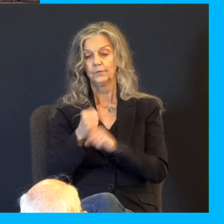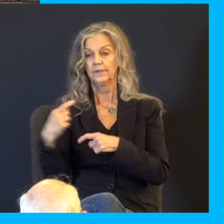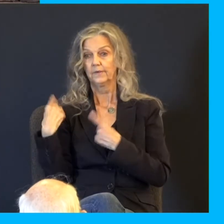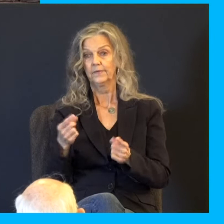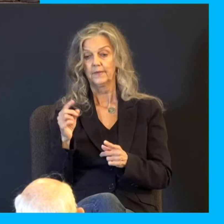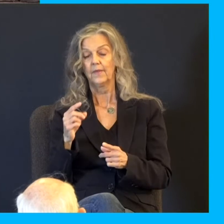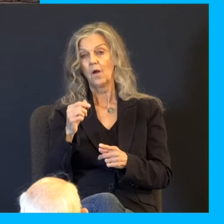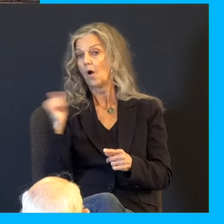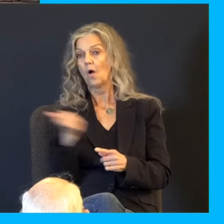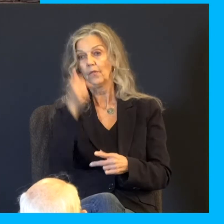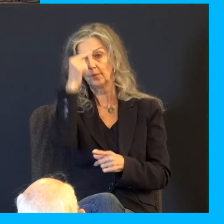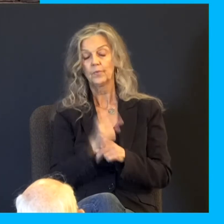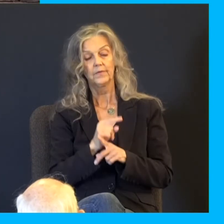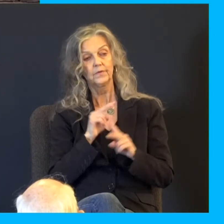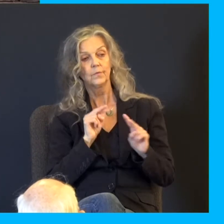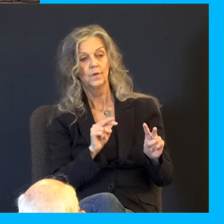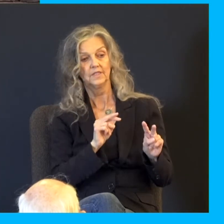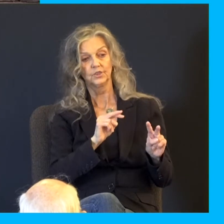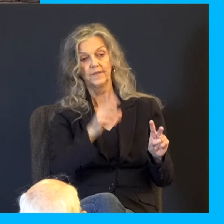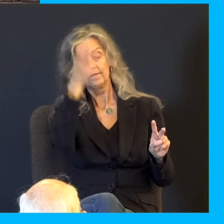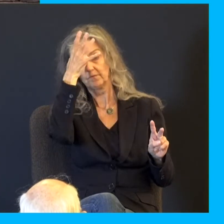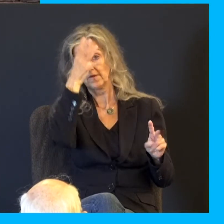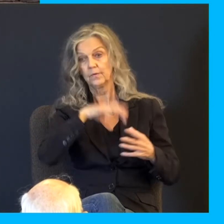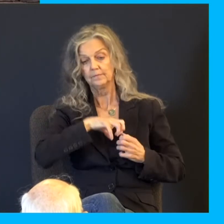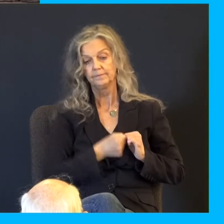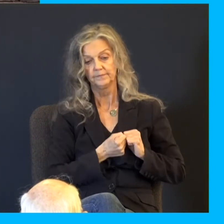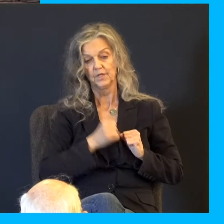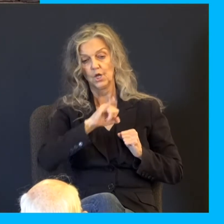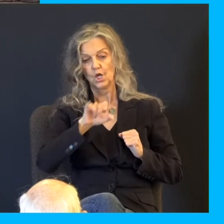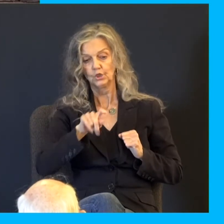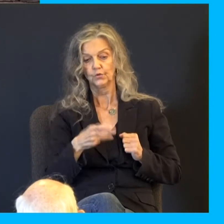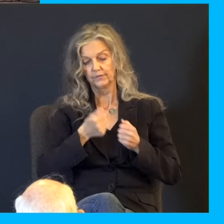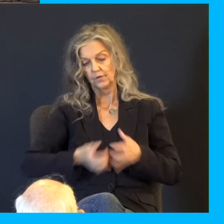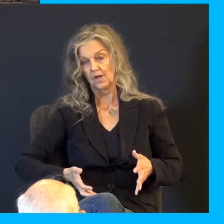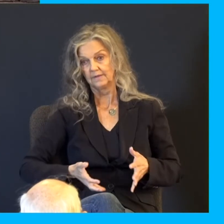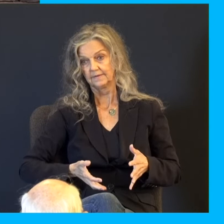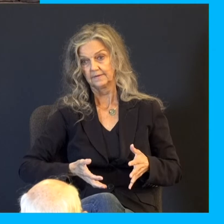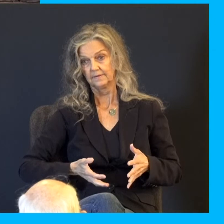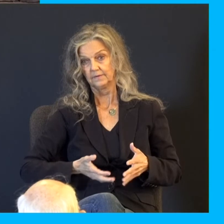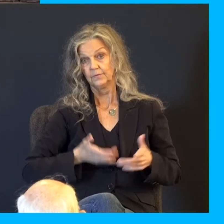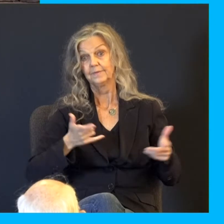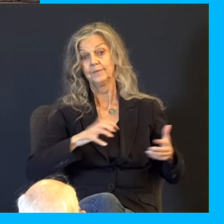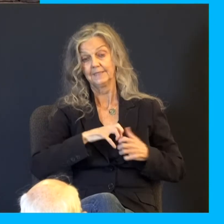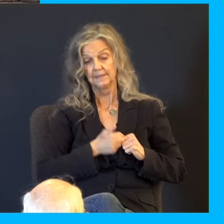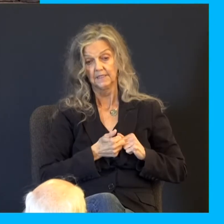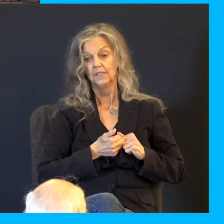Jacob mourn the loss of Joseph. And it was significant. And so Judah is able to understand,